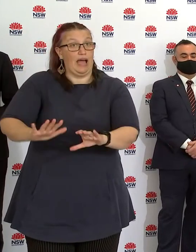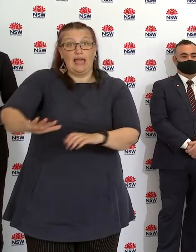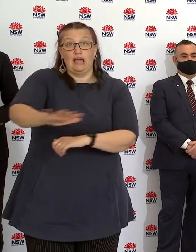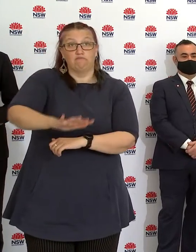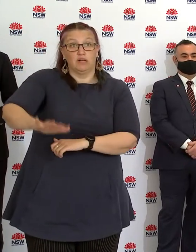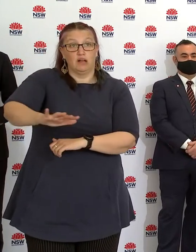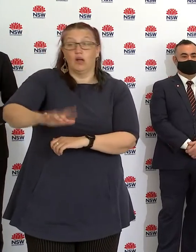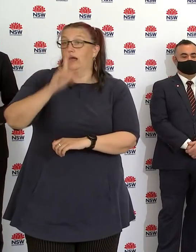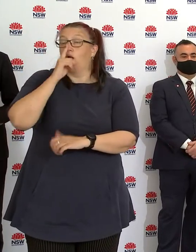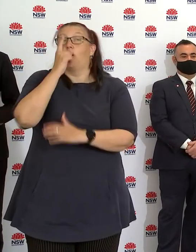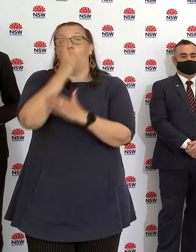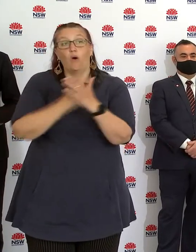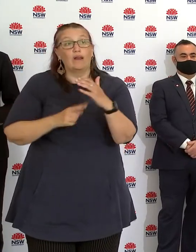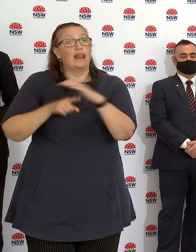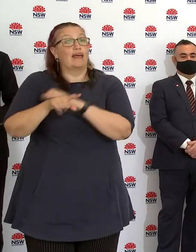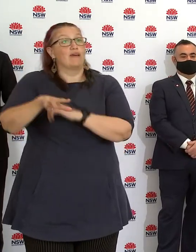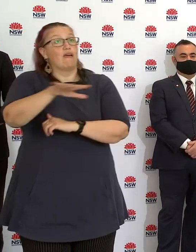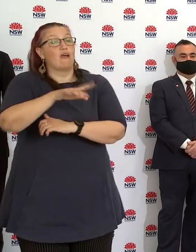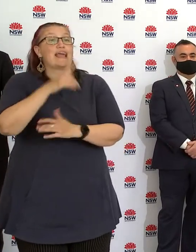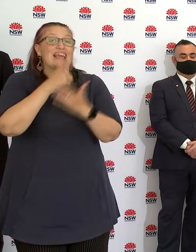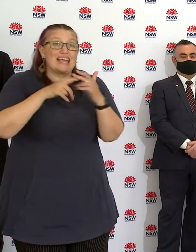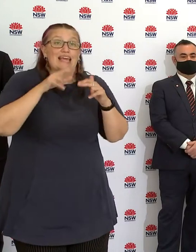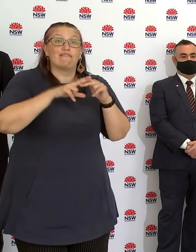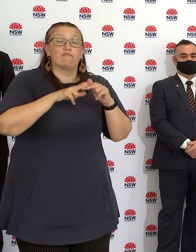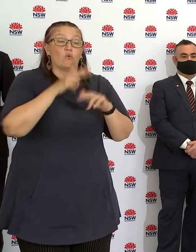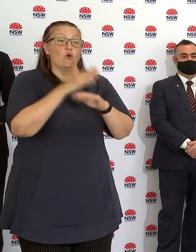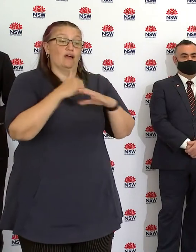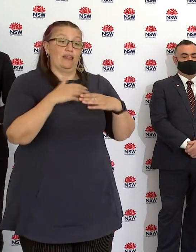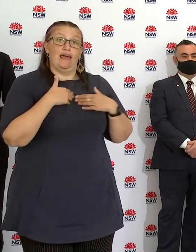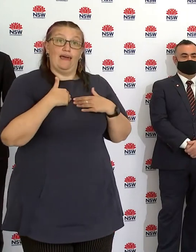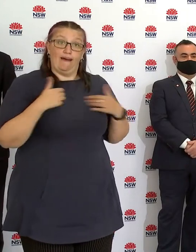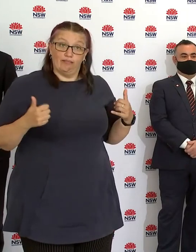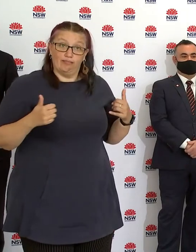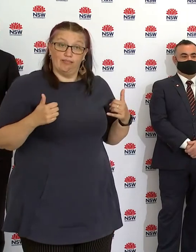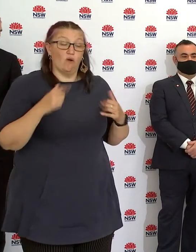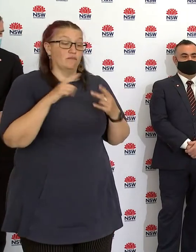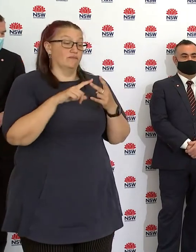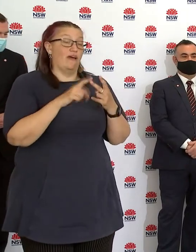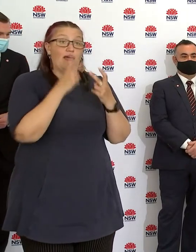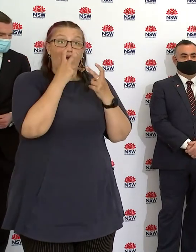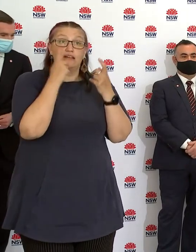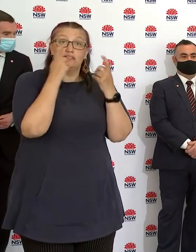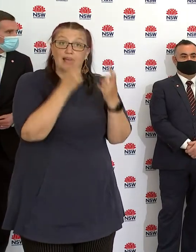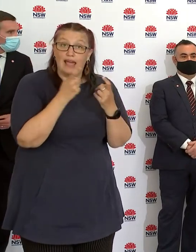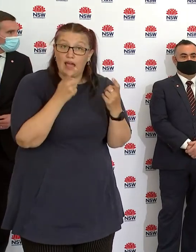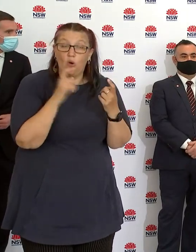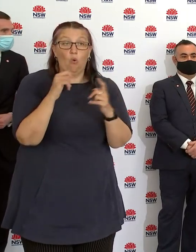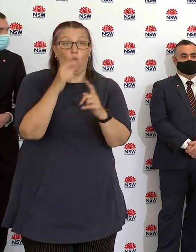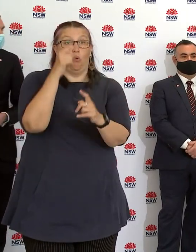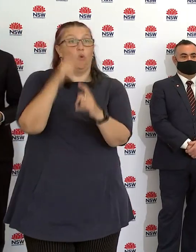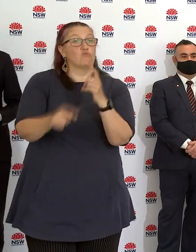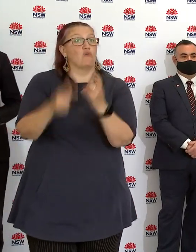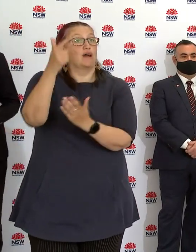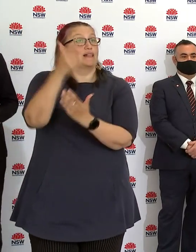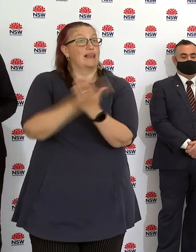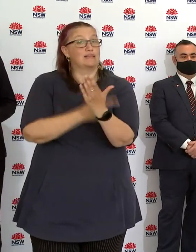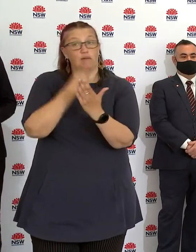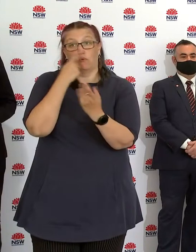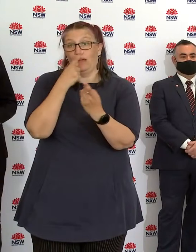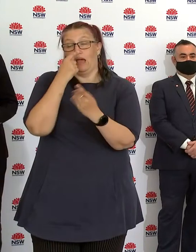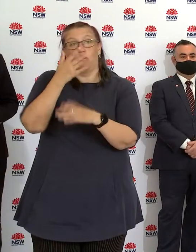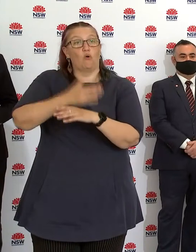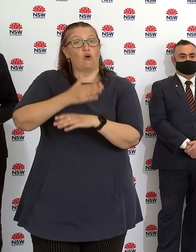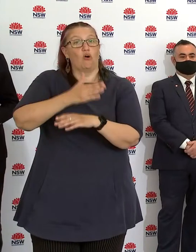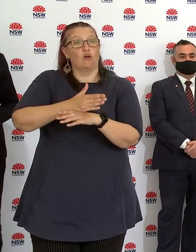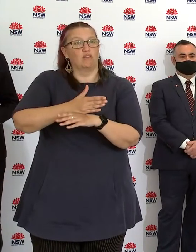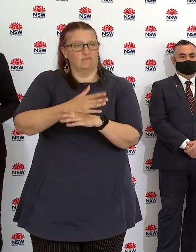must work, it's only for health and aged care or only for those authorised list of workers which are publicly available that people